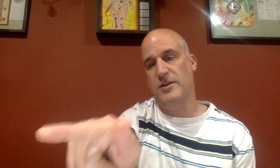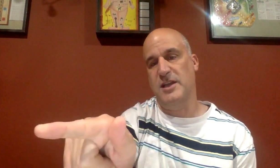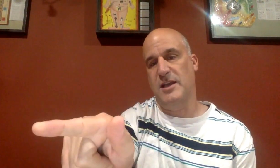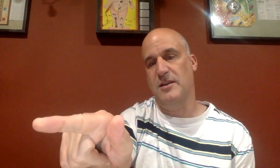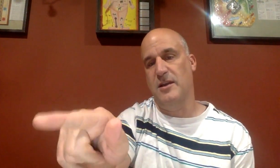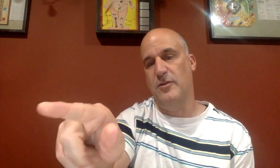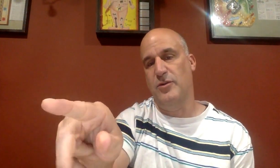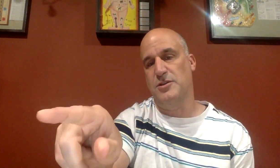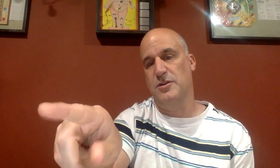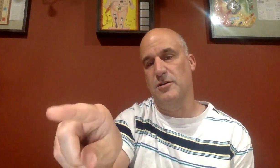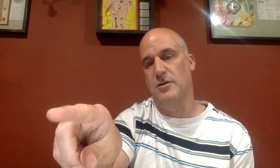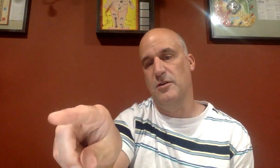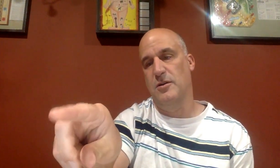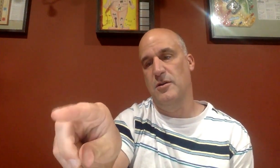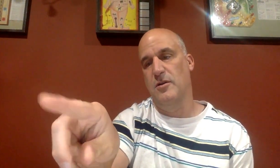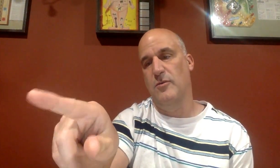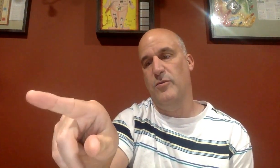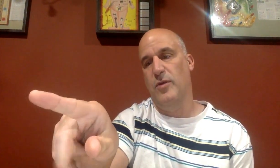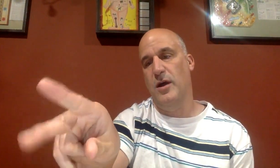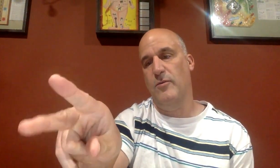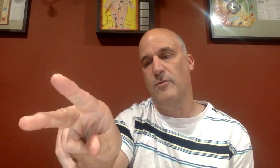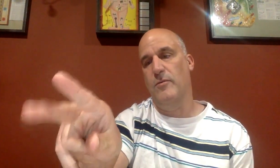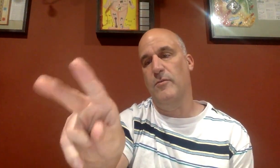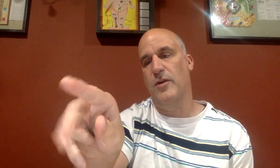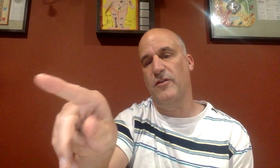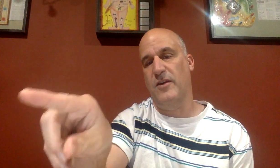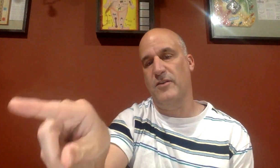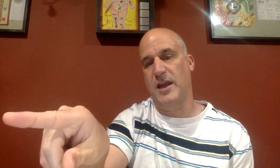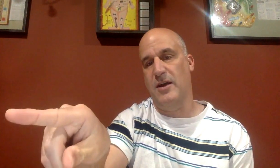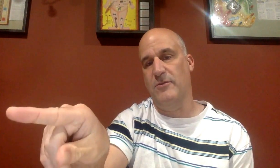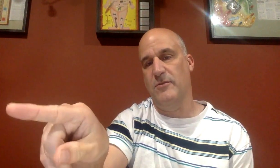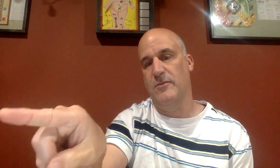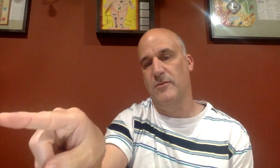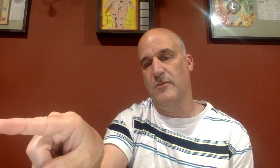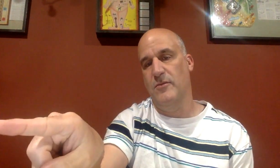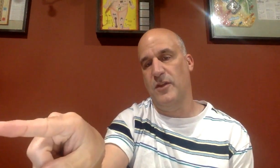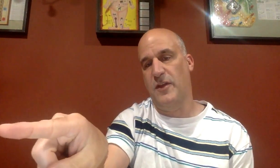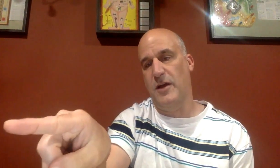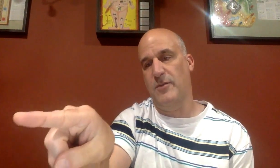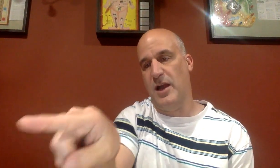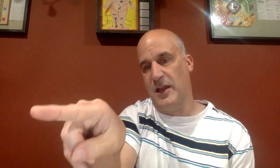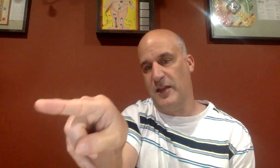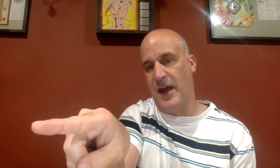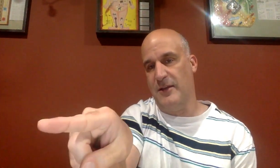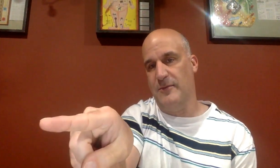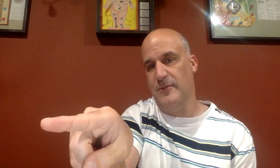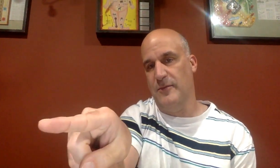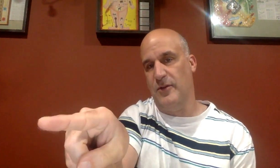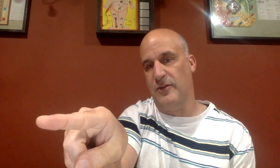extend it and you put your middle finger down with a thumb, kind of like that. So it's